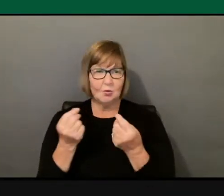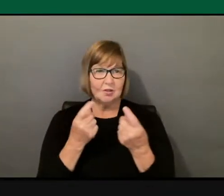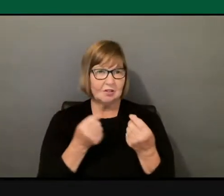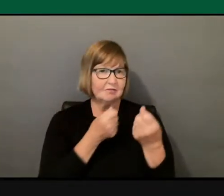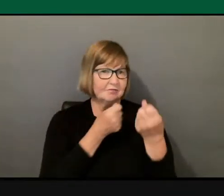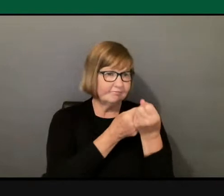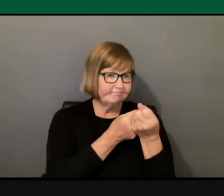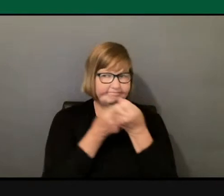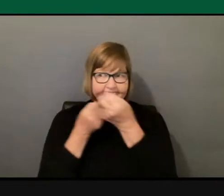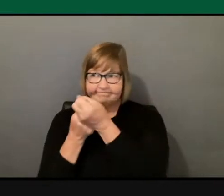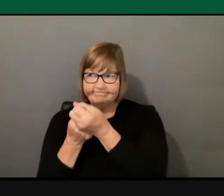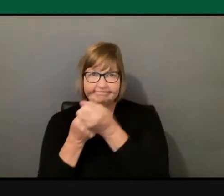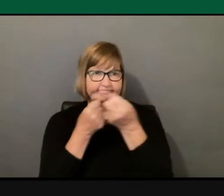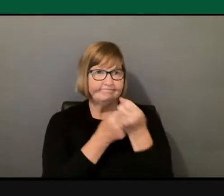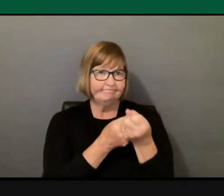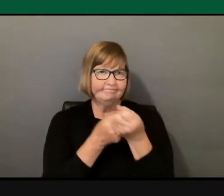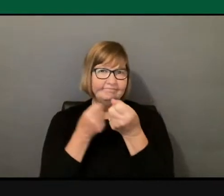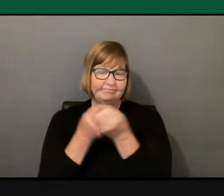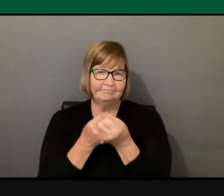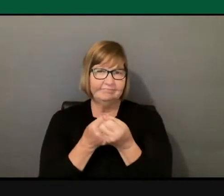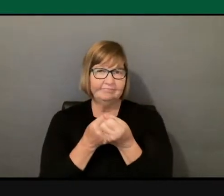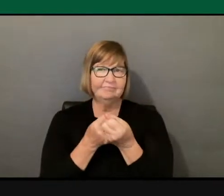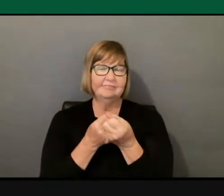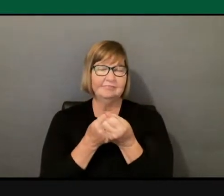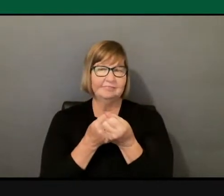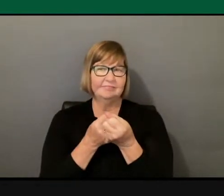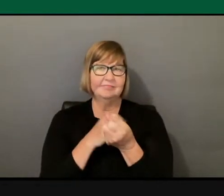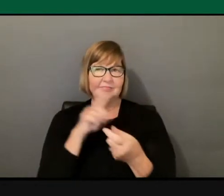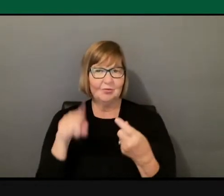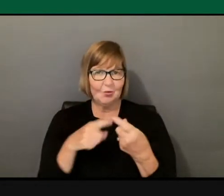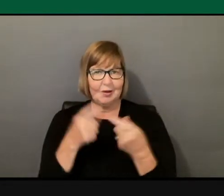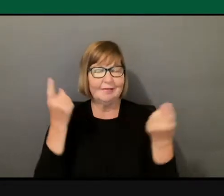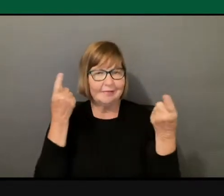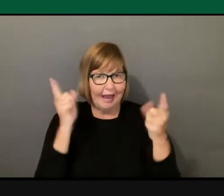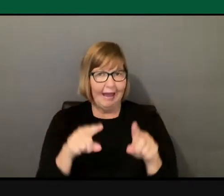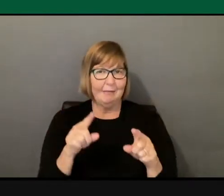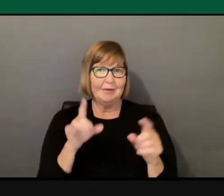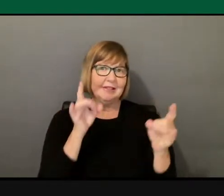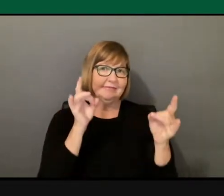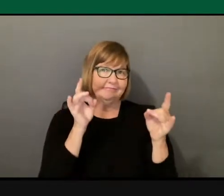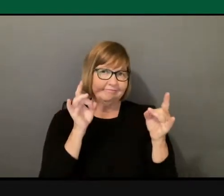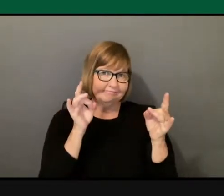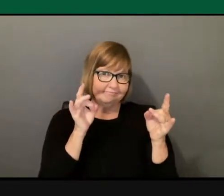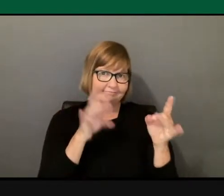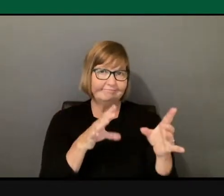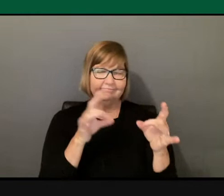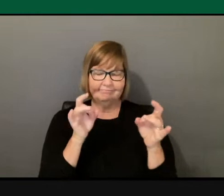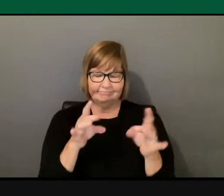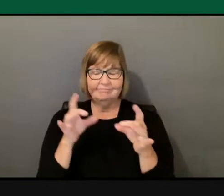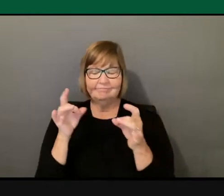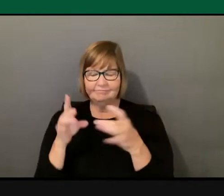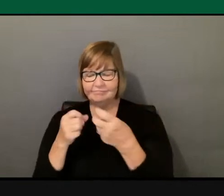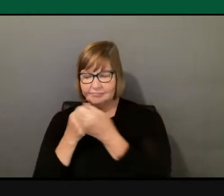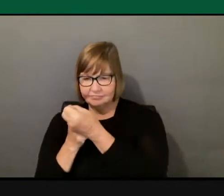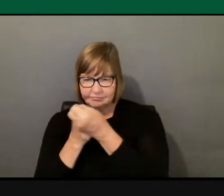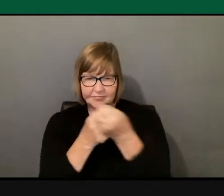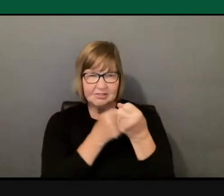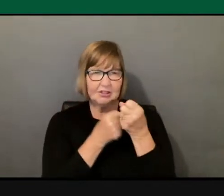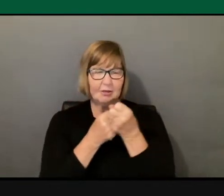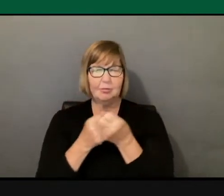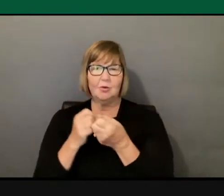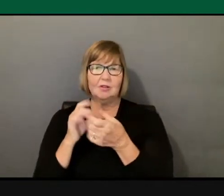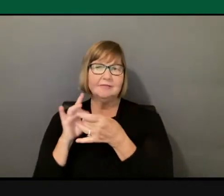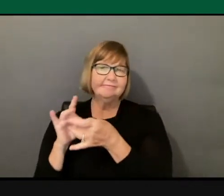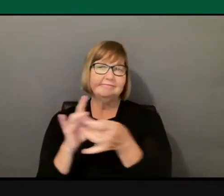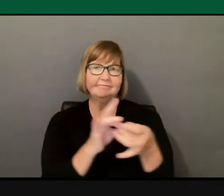other in times of crisis, as Rabbi Mo and I mentioned, but we're all, it's a proactive